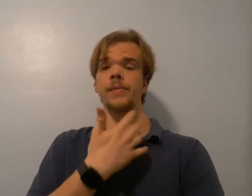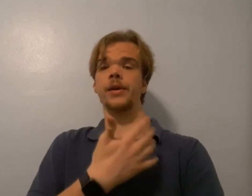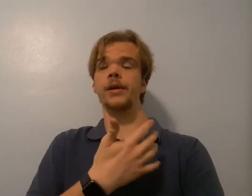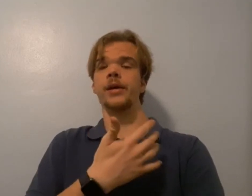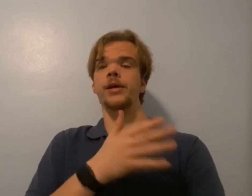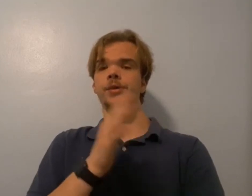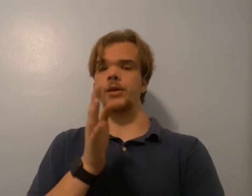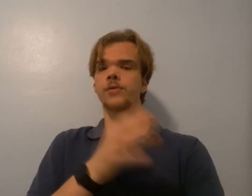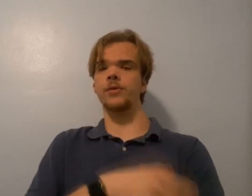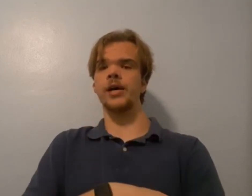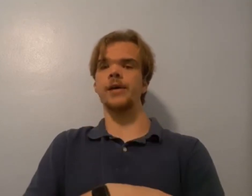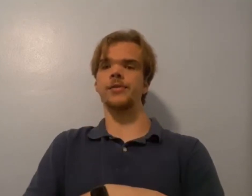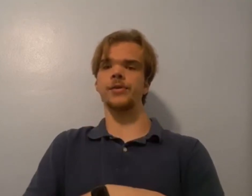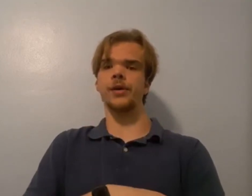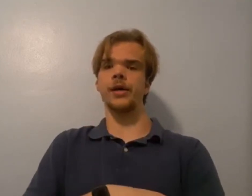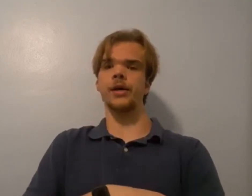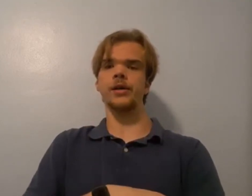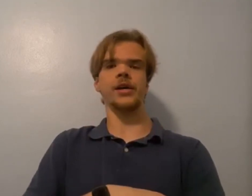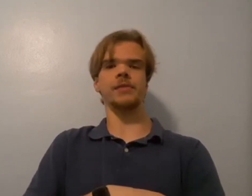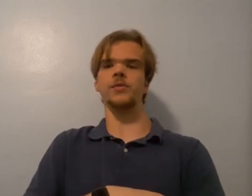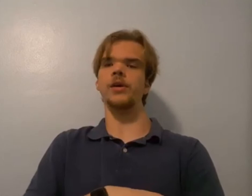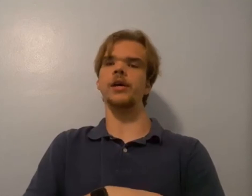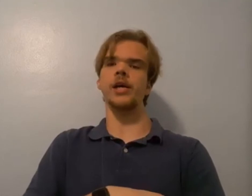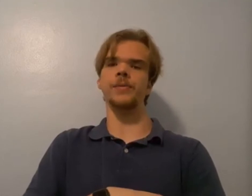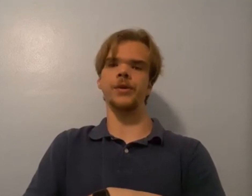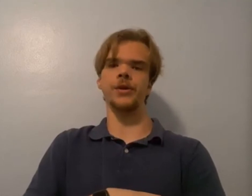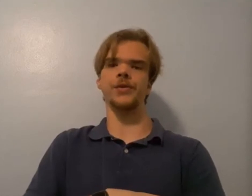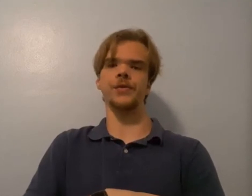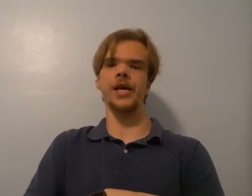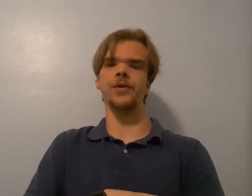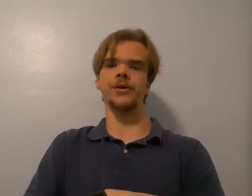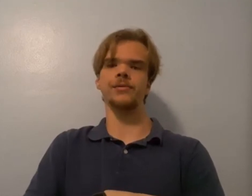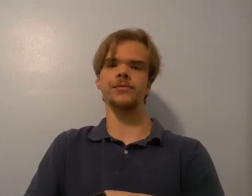um, but y'all will have to, uh, y'all have to weigh a couple years for that one.